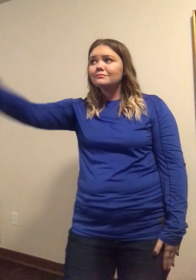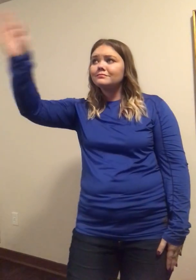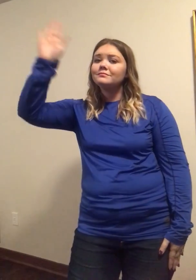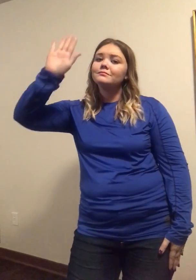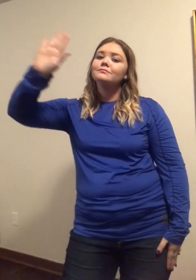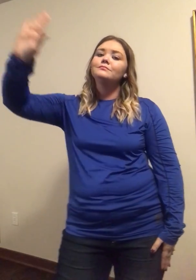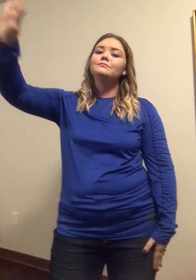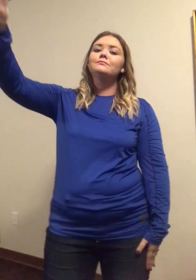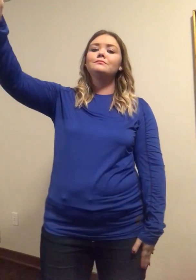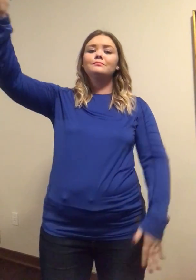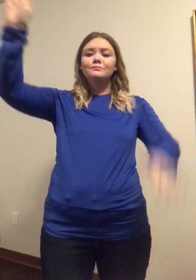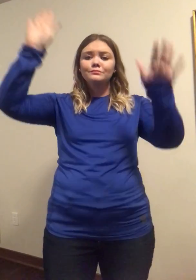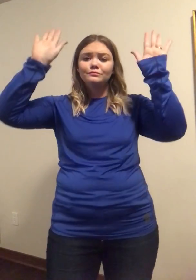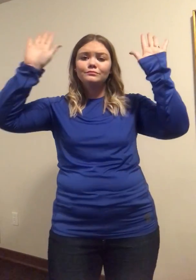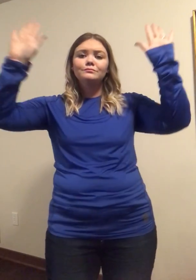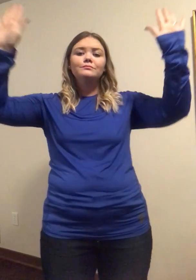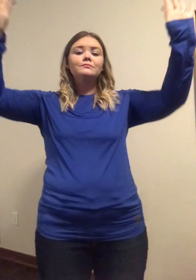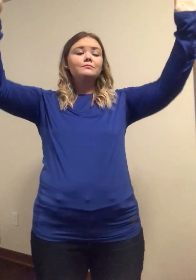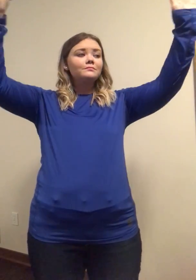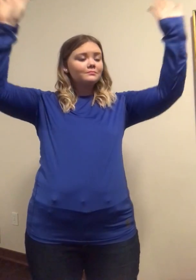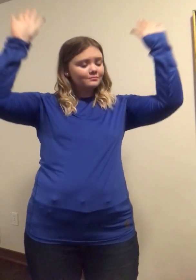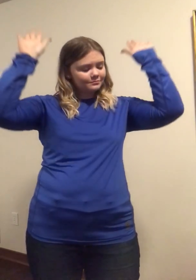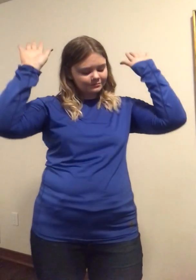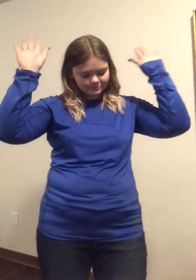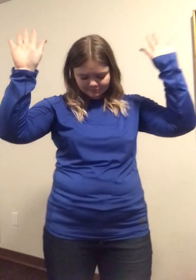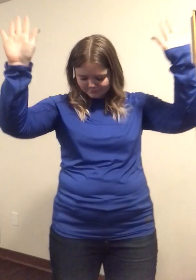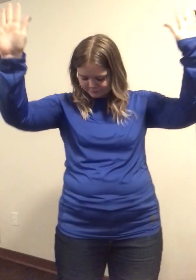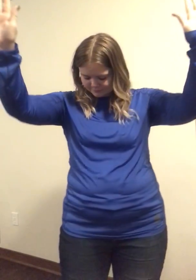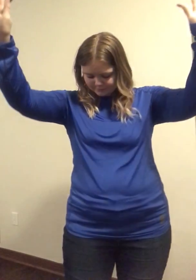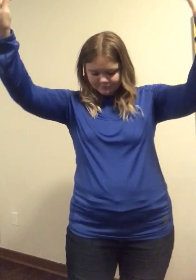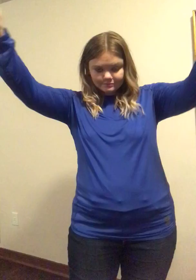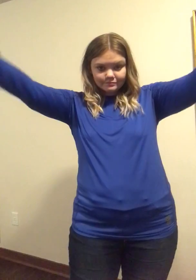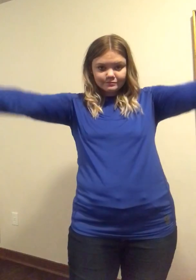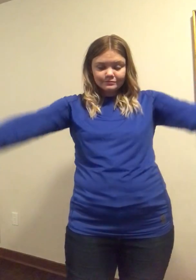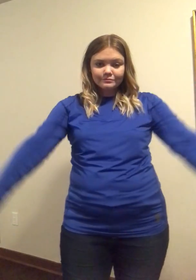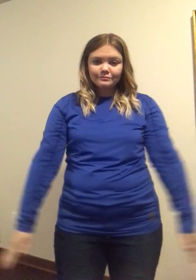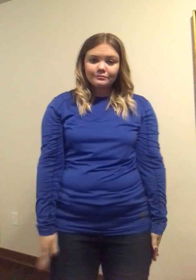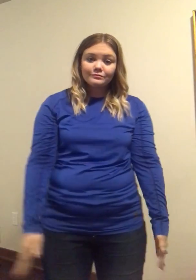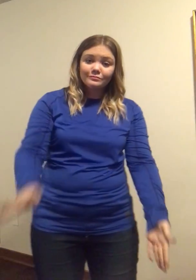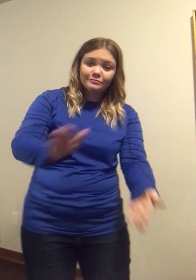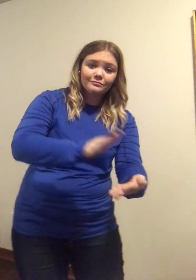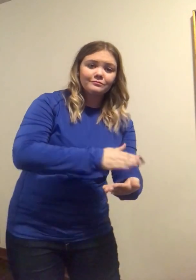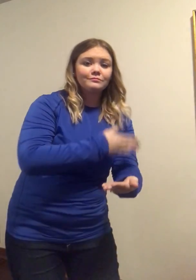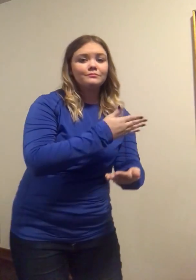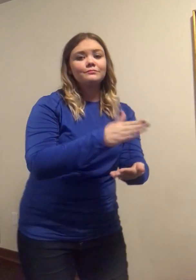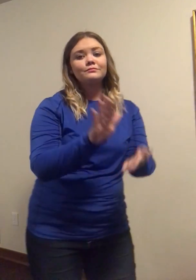Isn't he wonderful? Sing